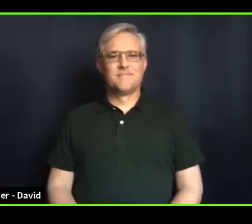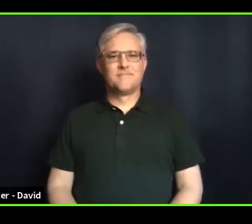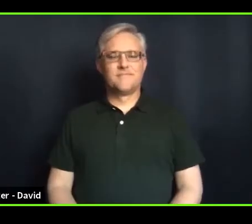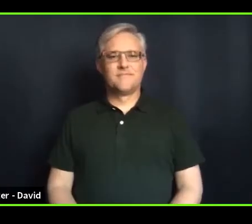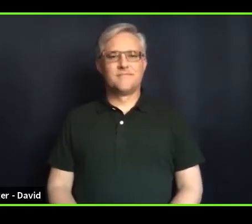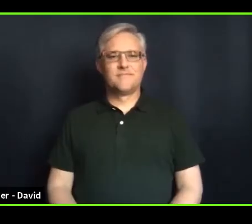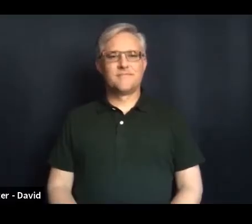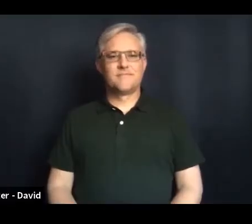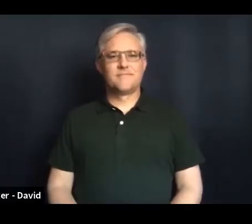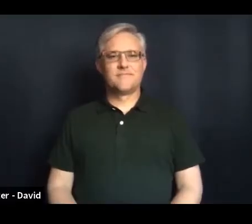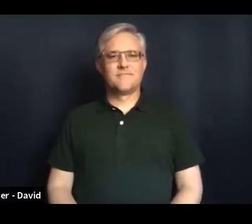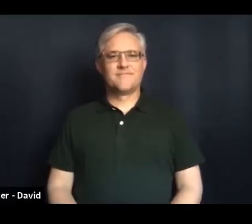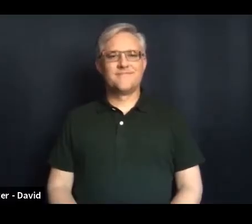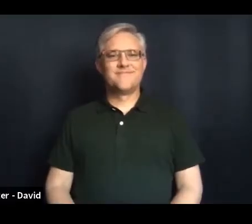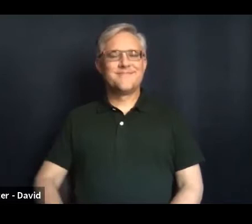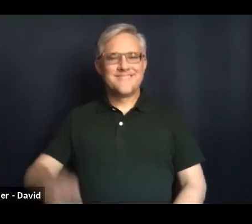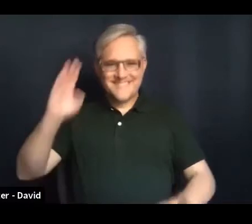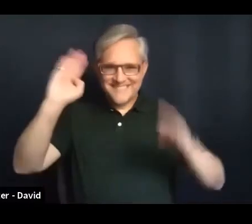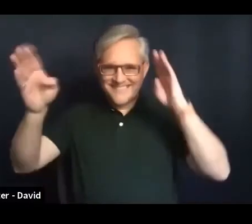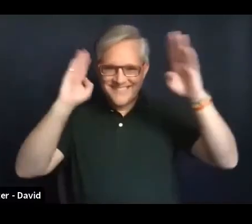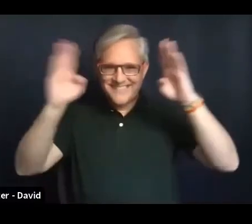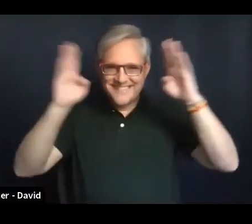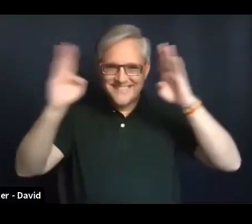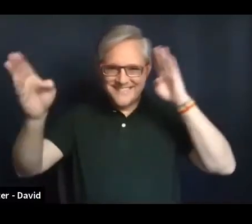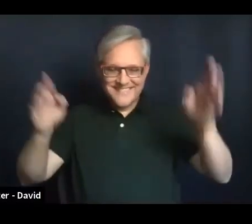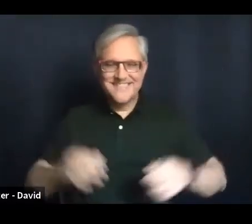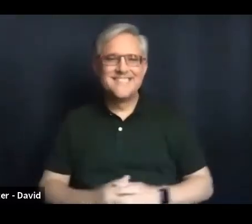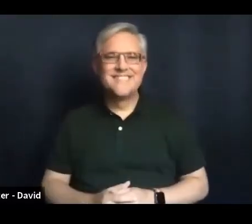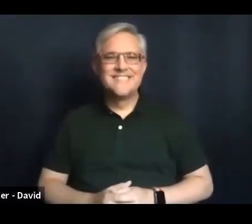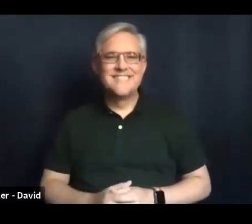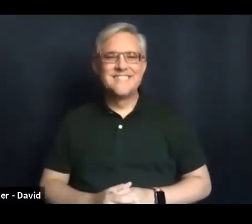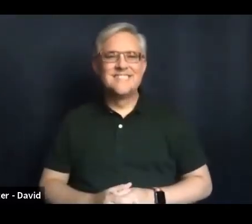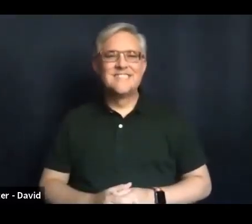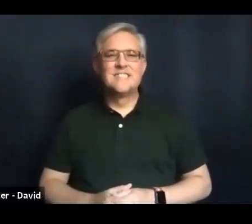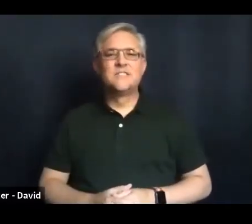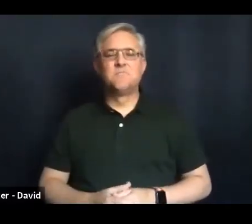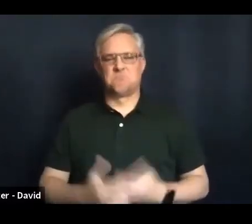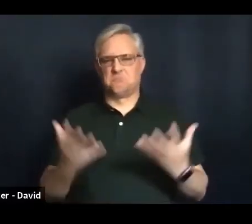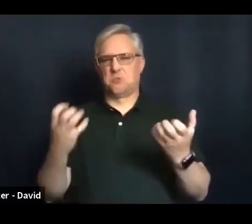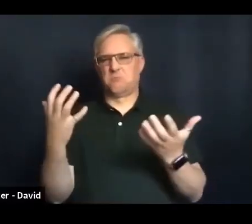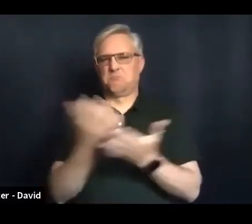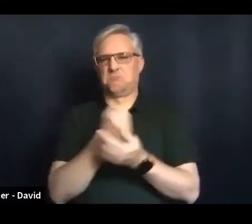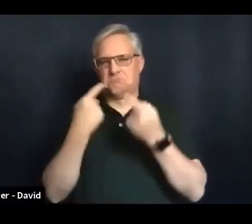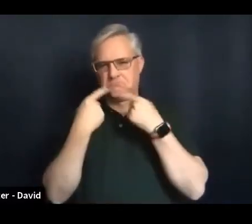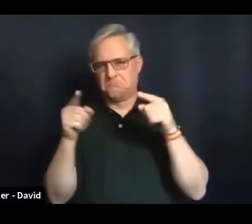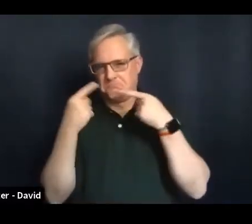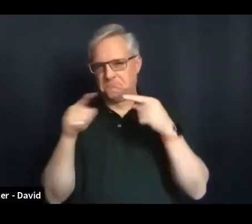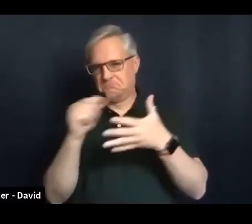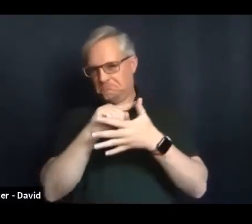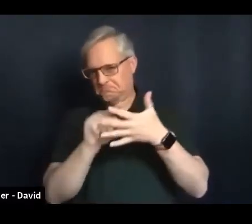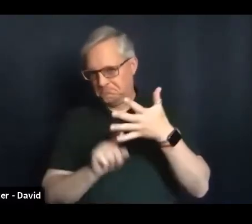Hi, everyone. Just have a few announcements for you this week. The first one is kind of important. So